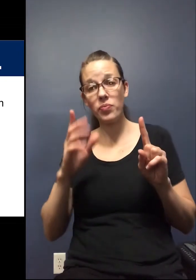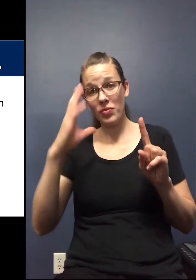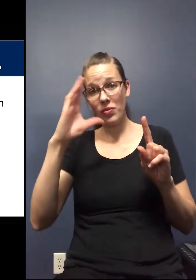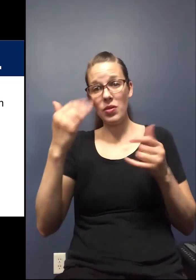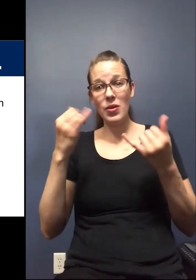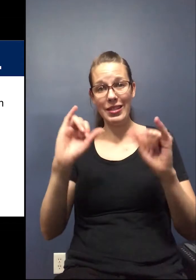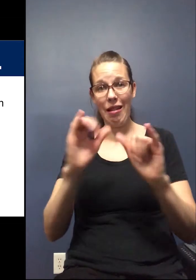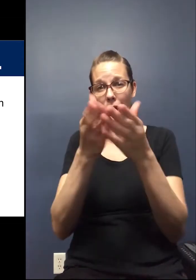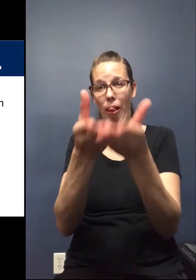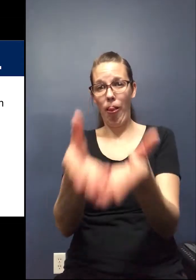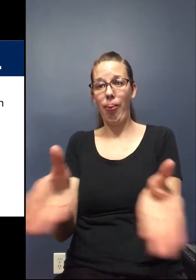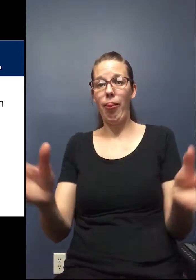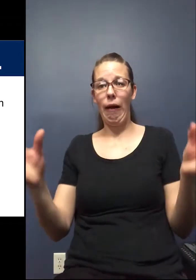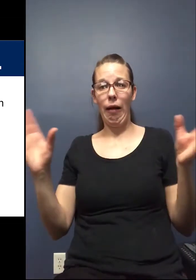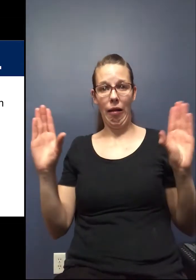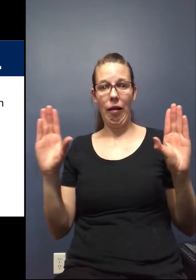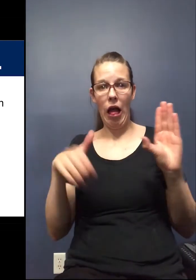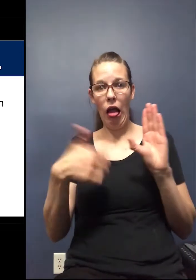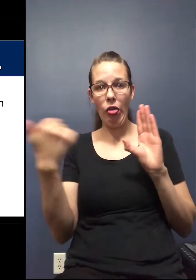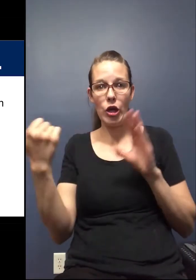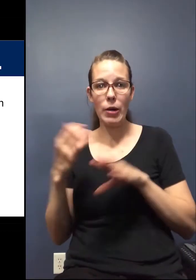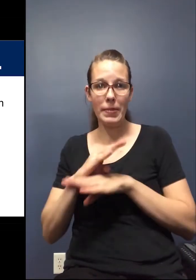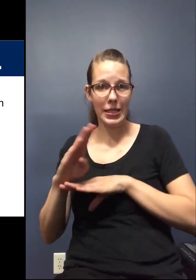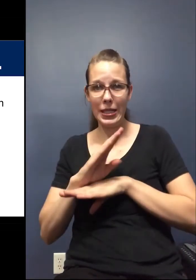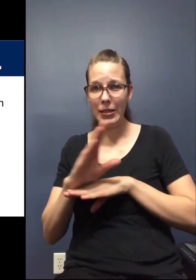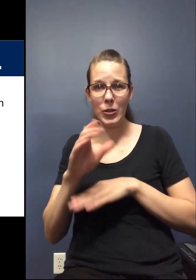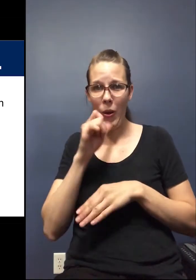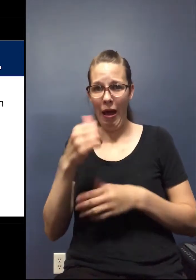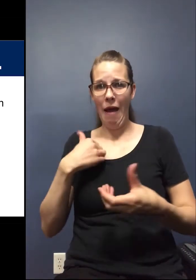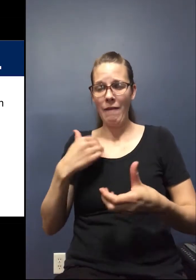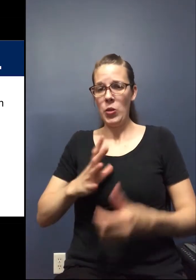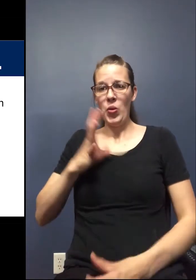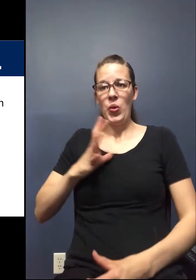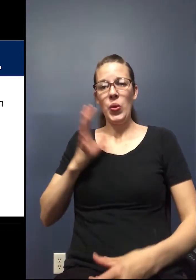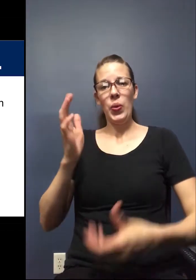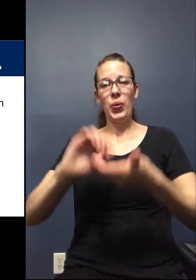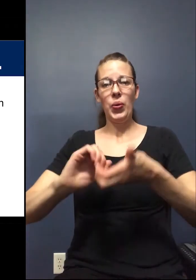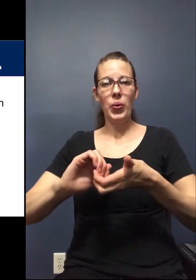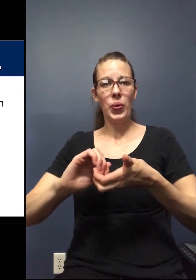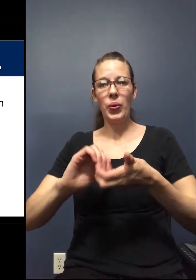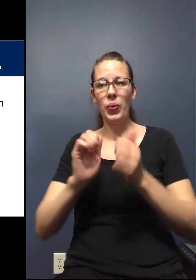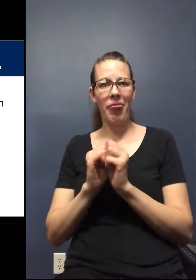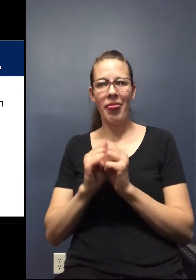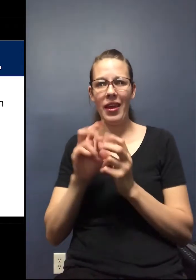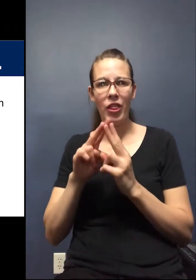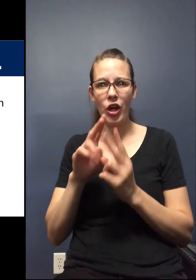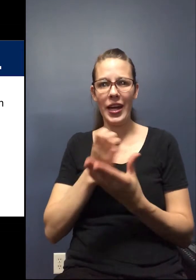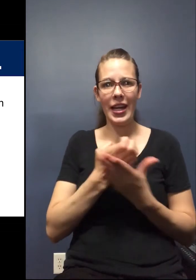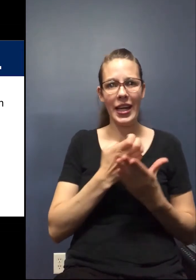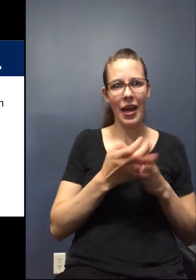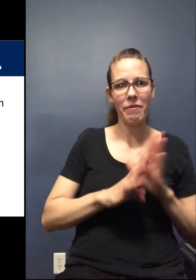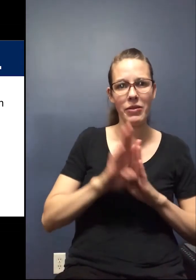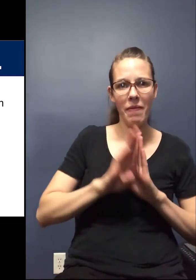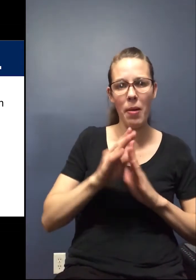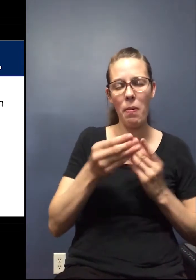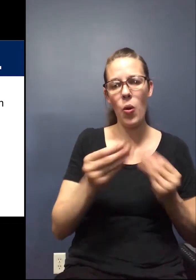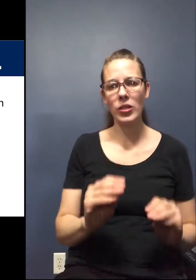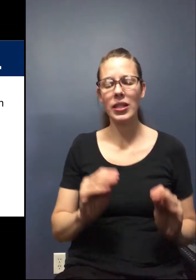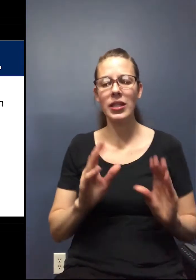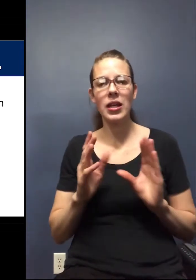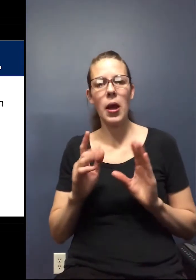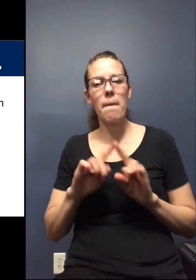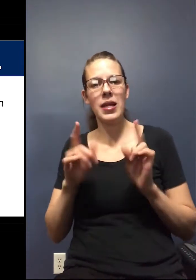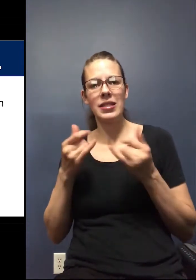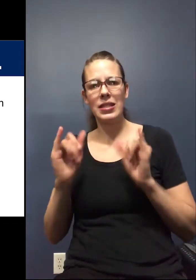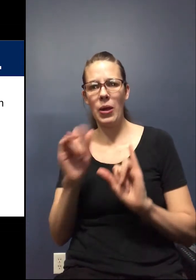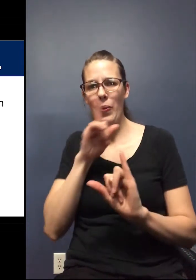still a broad section of other businesses that might not have formal partnerships with either economic development organizations, but